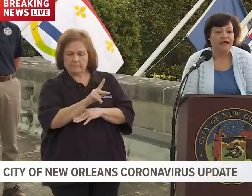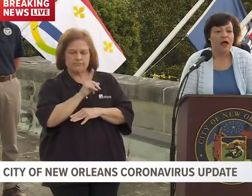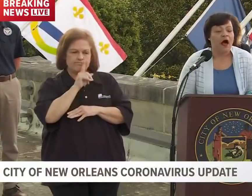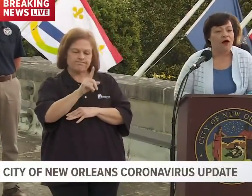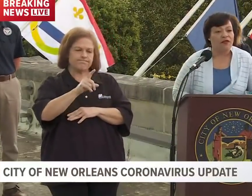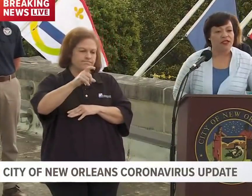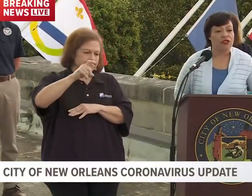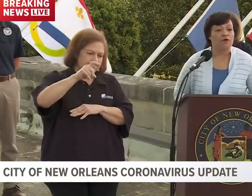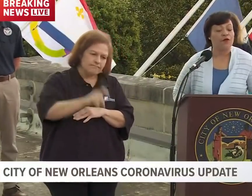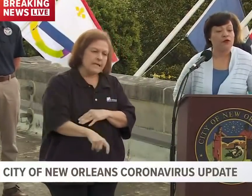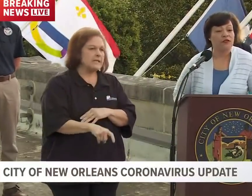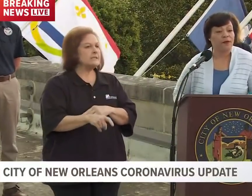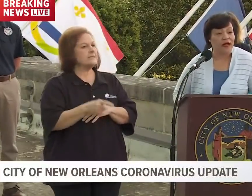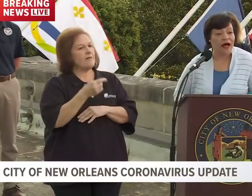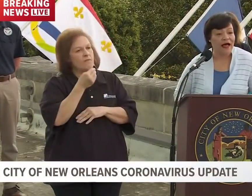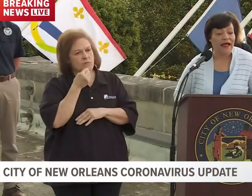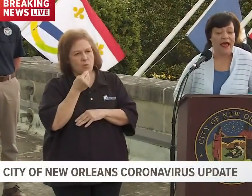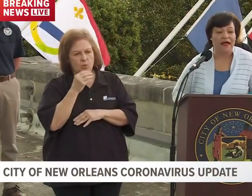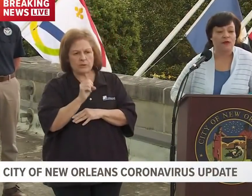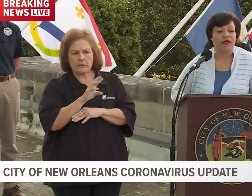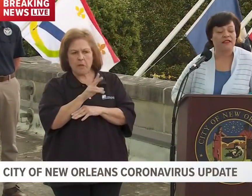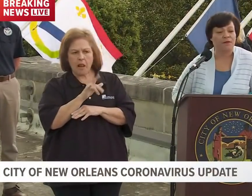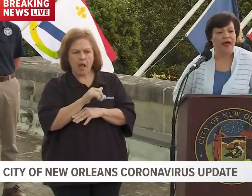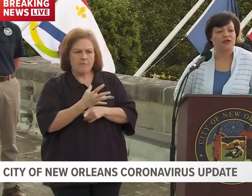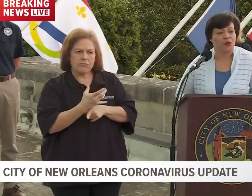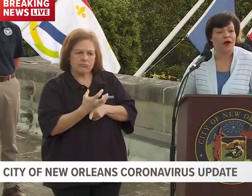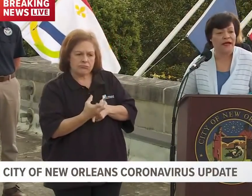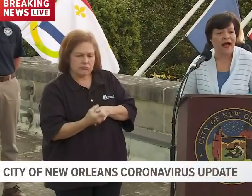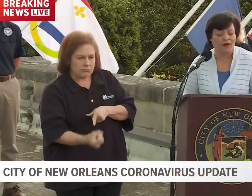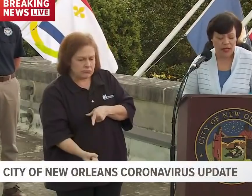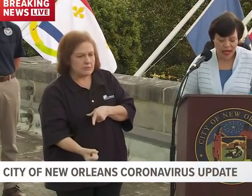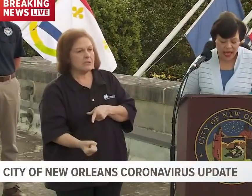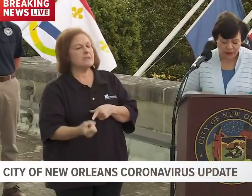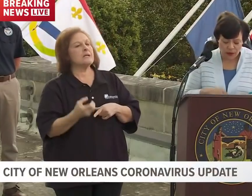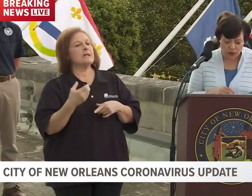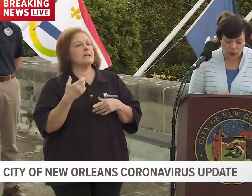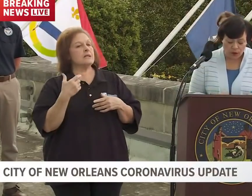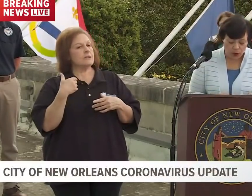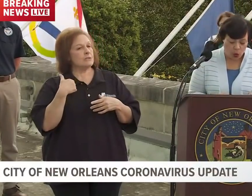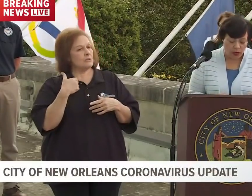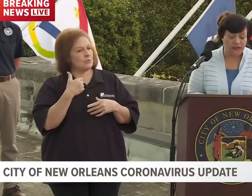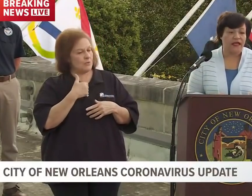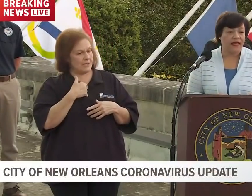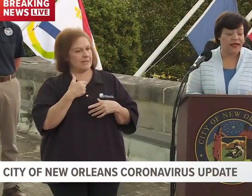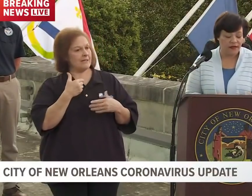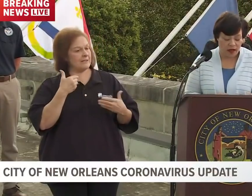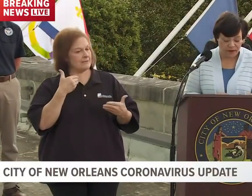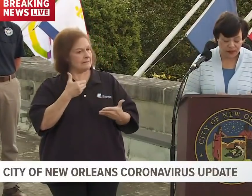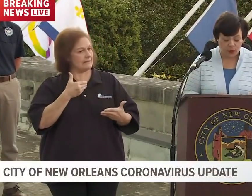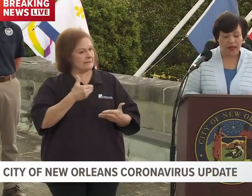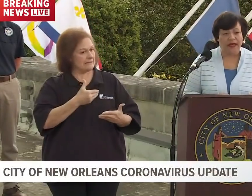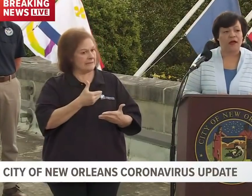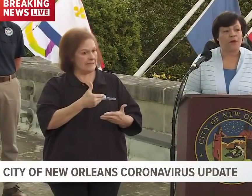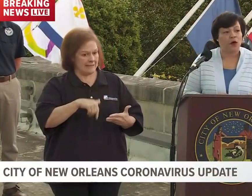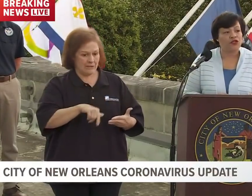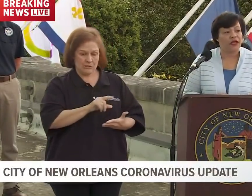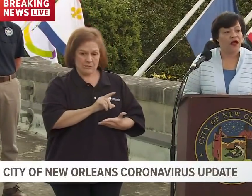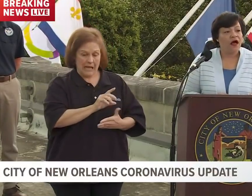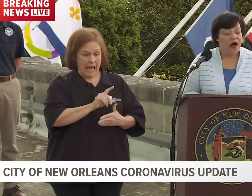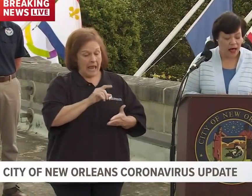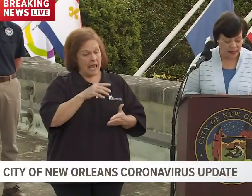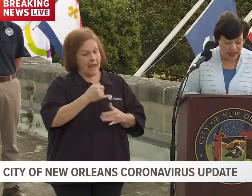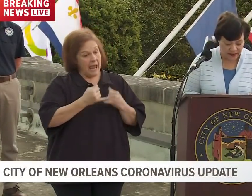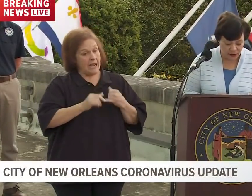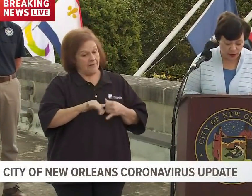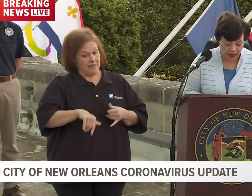need of additional food supply, as we expect to run out as we move towards the end of this week and approaching